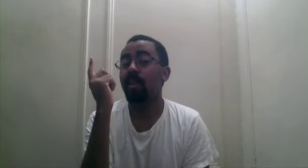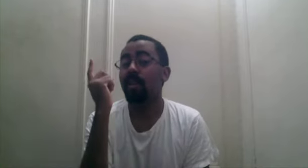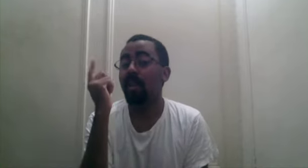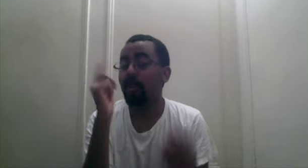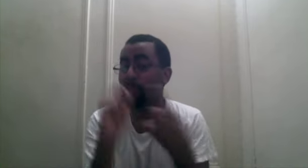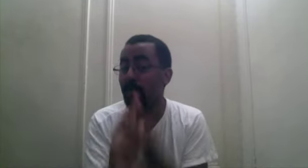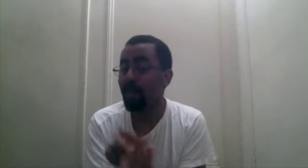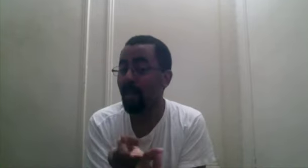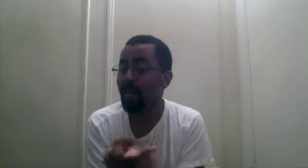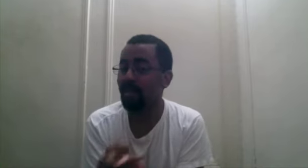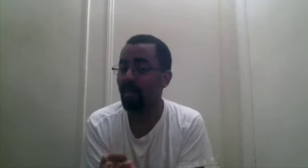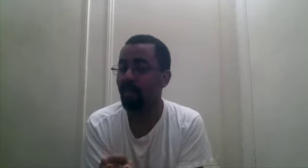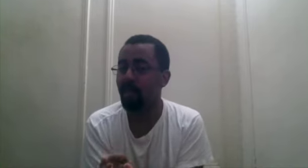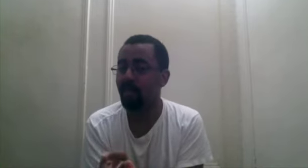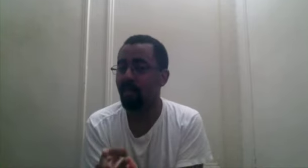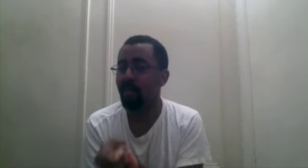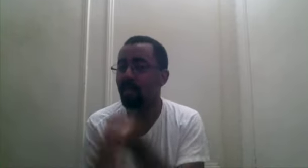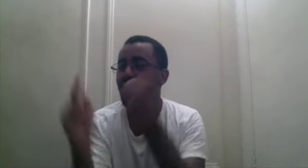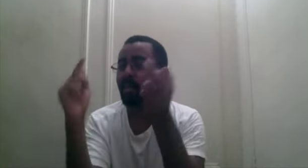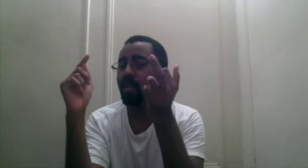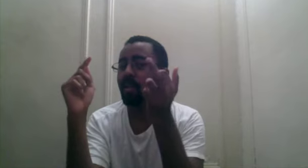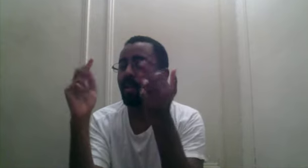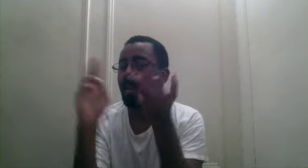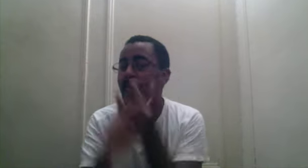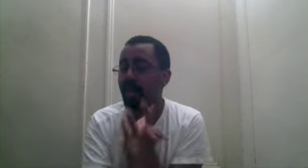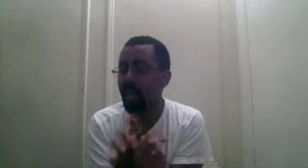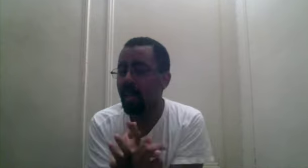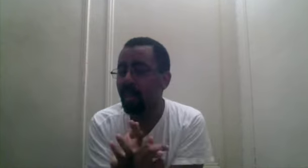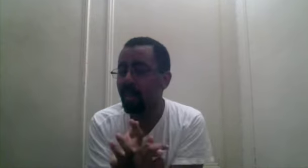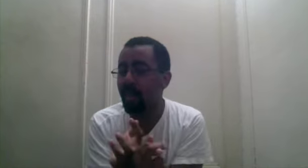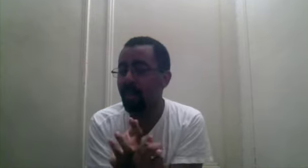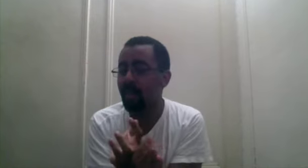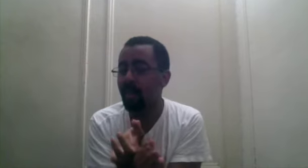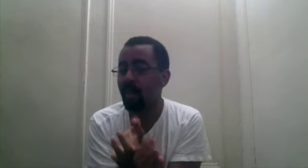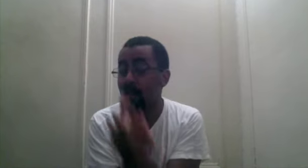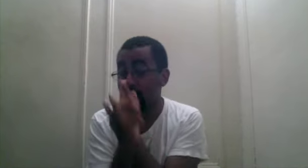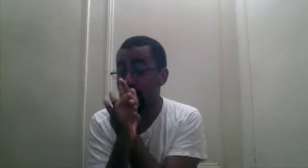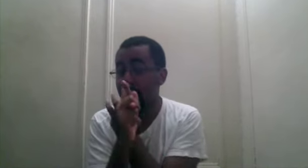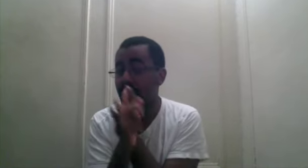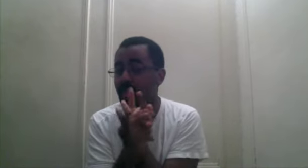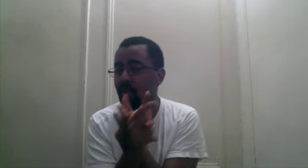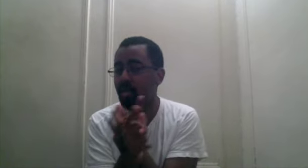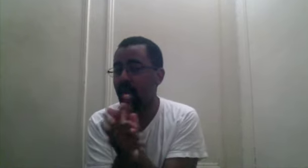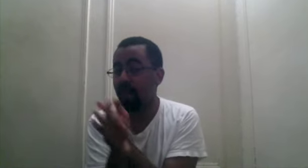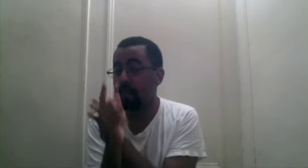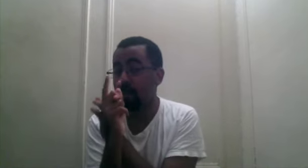If Luffy makes it to Big Mom, Captain Kidd goes after Big Mom because they said they're going after one